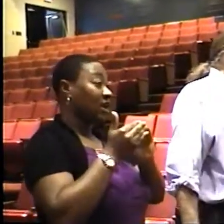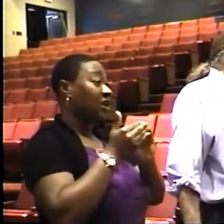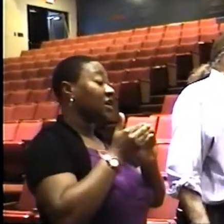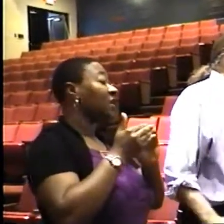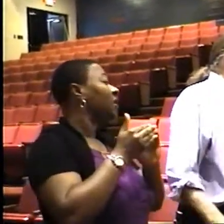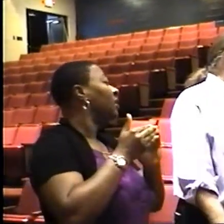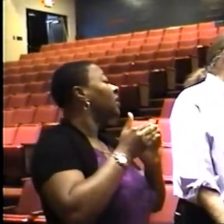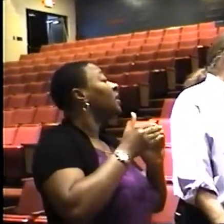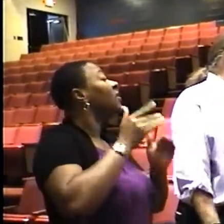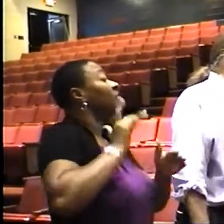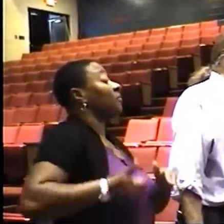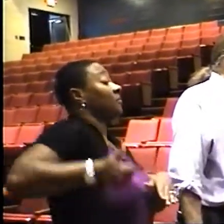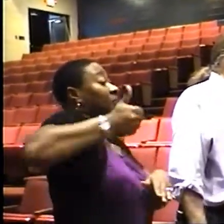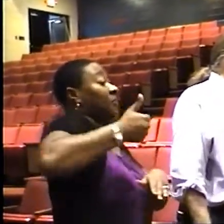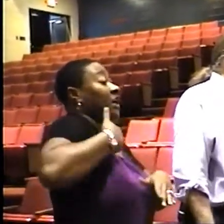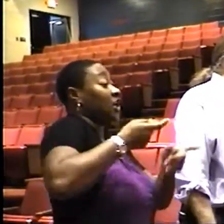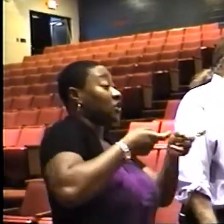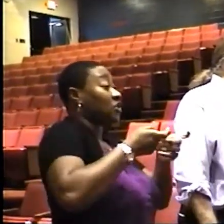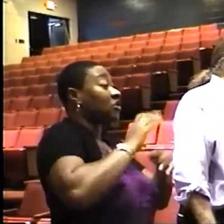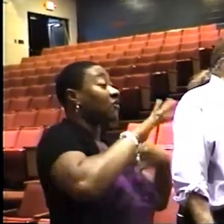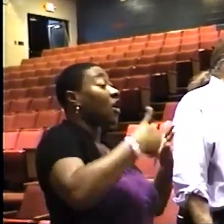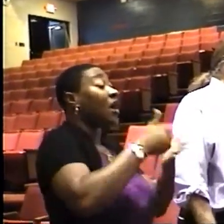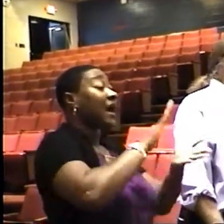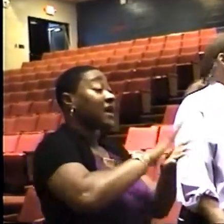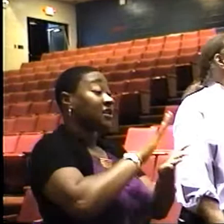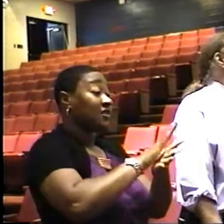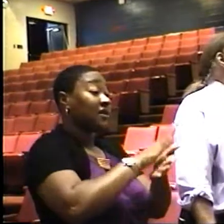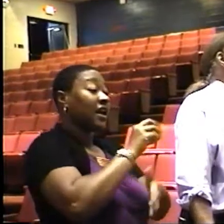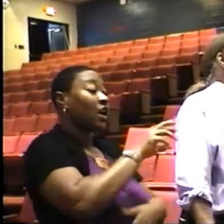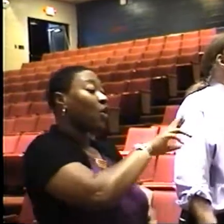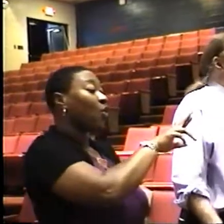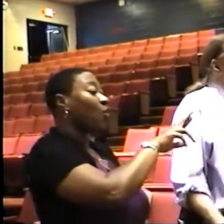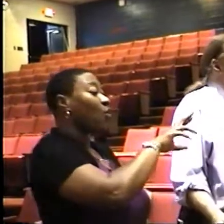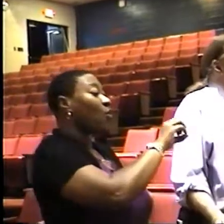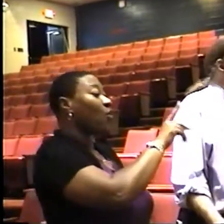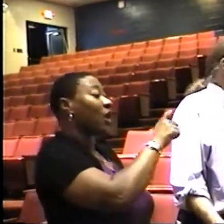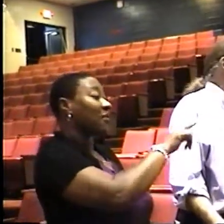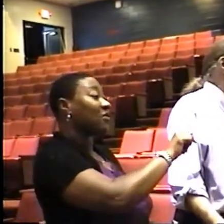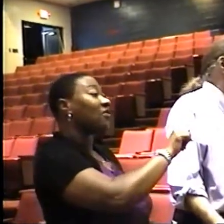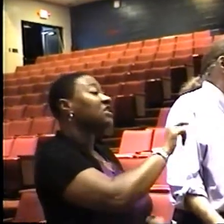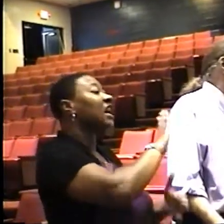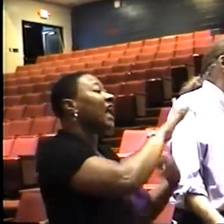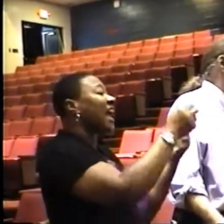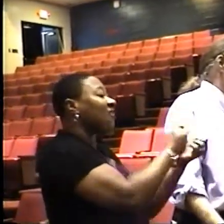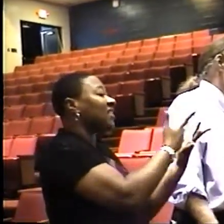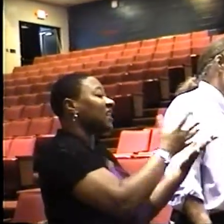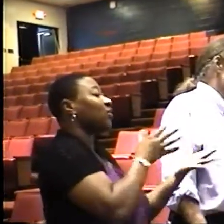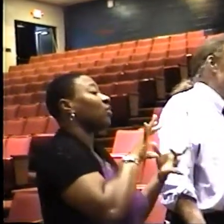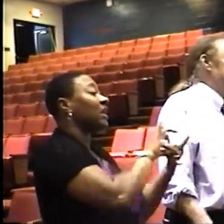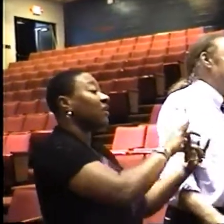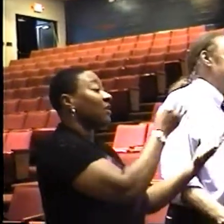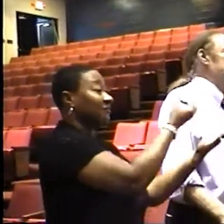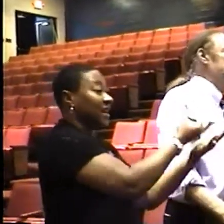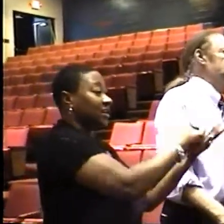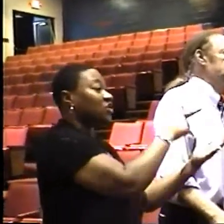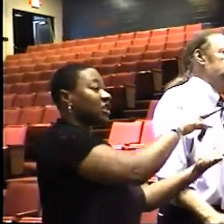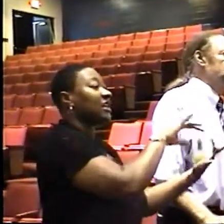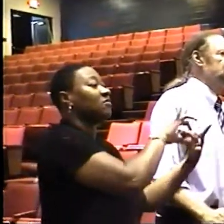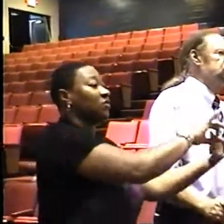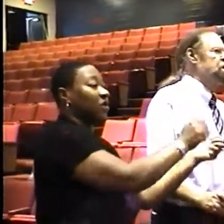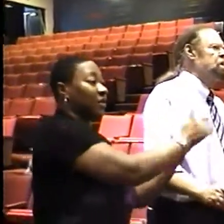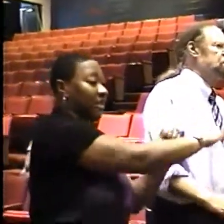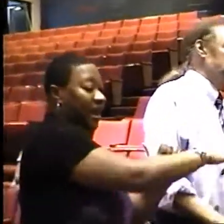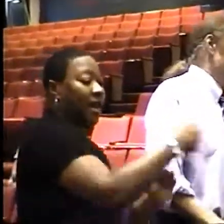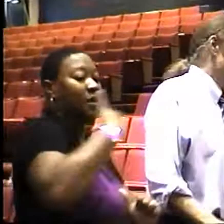charge of all things academic and he has put Mr. Roberts in charge of all things financial. Uh, because he had to do that,